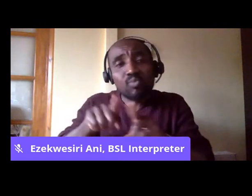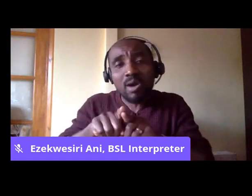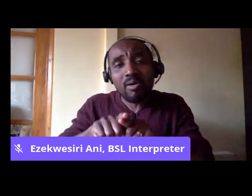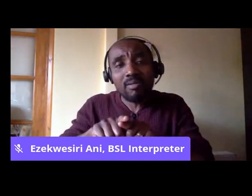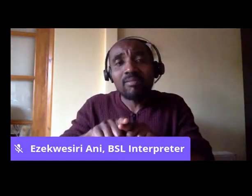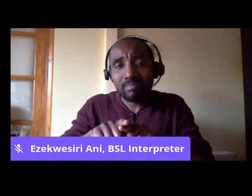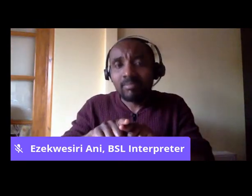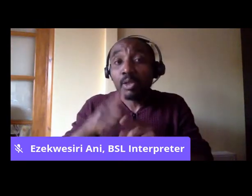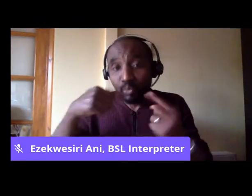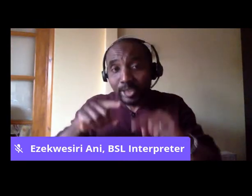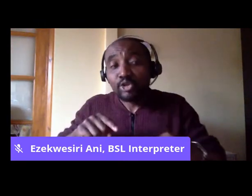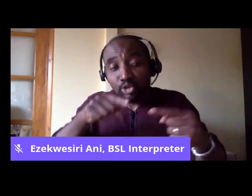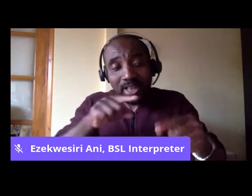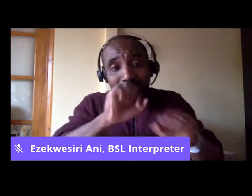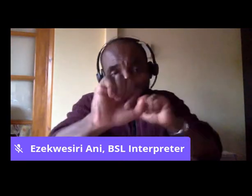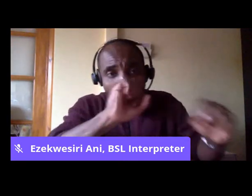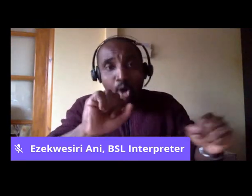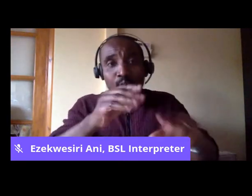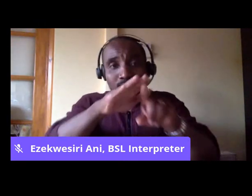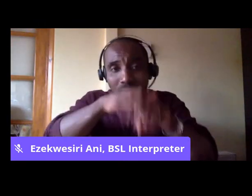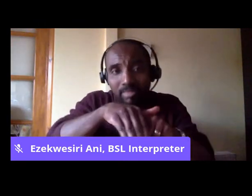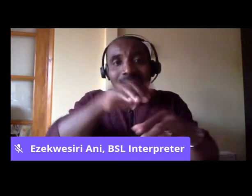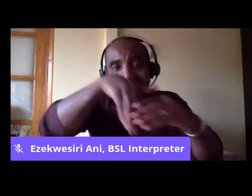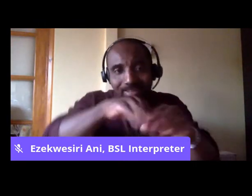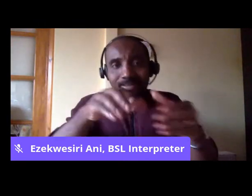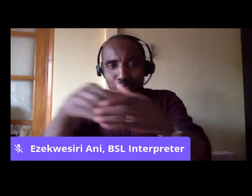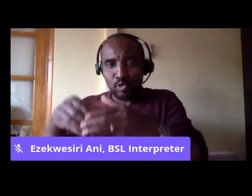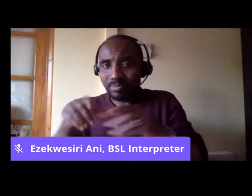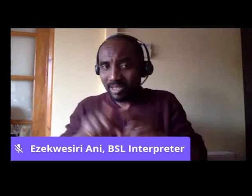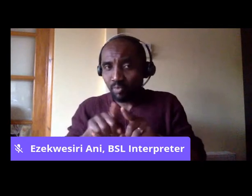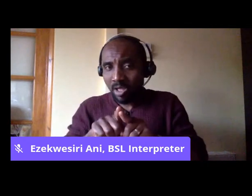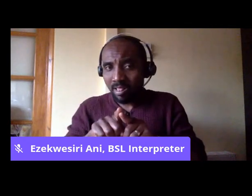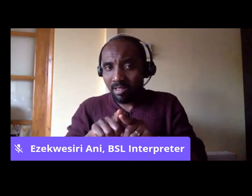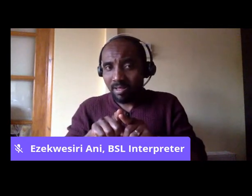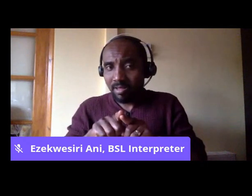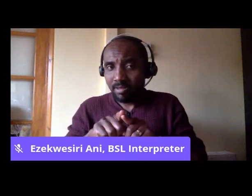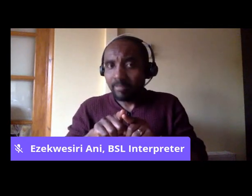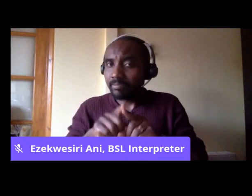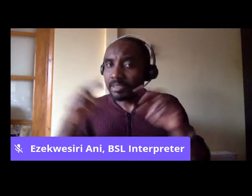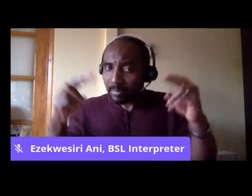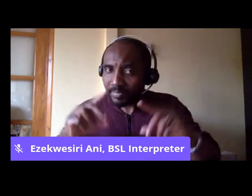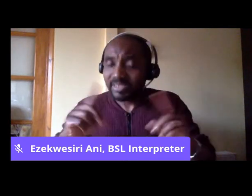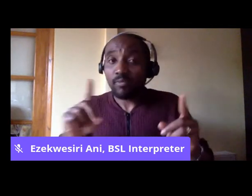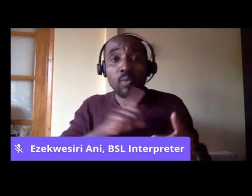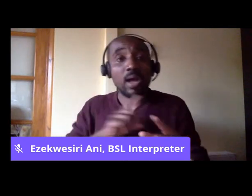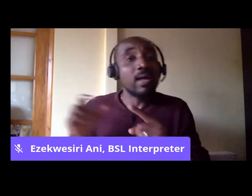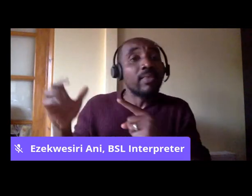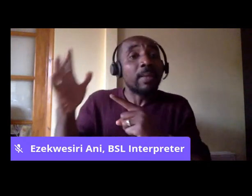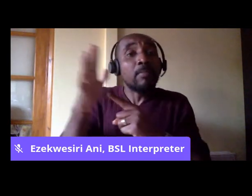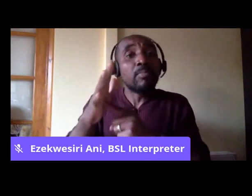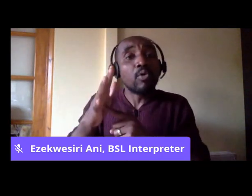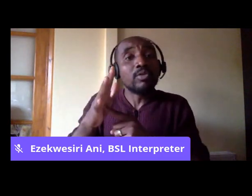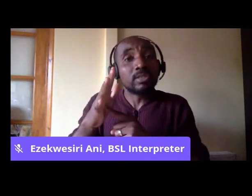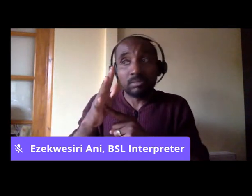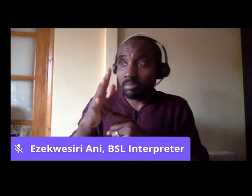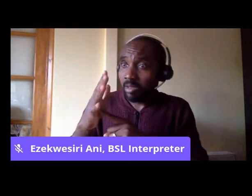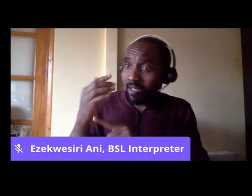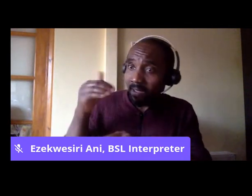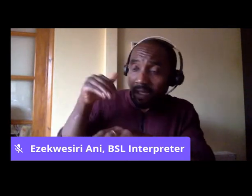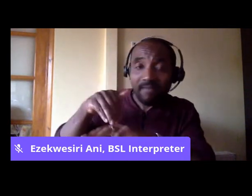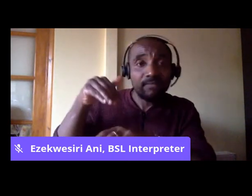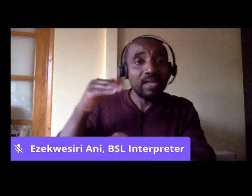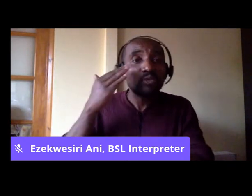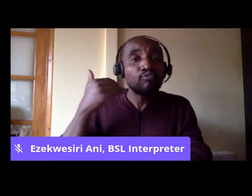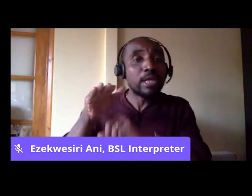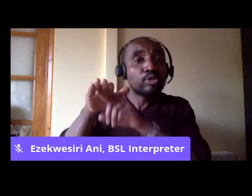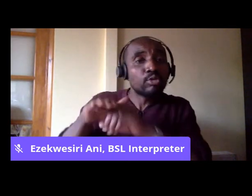we understand that the kind of most important kind of racial, the most important impact of racial prejudice